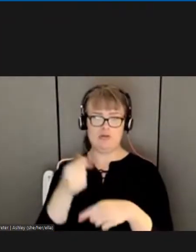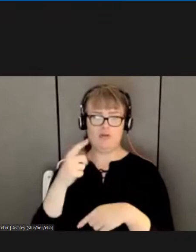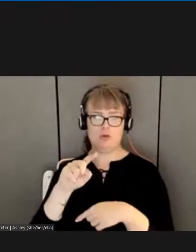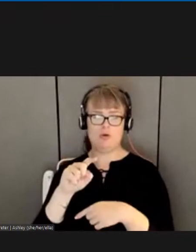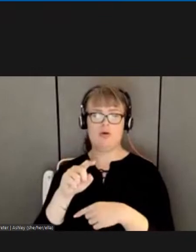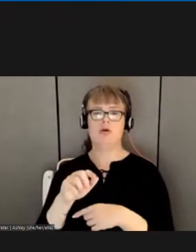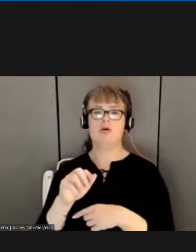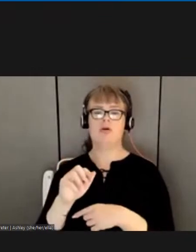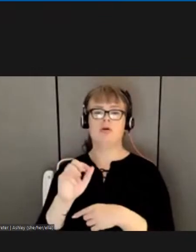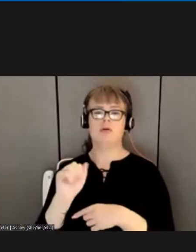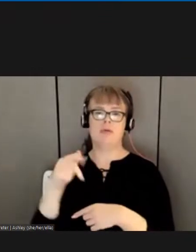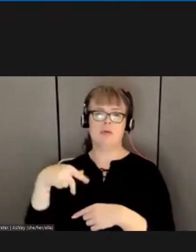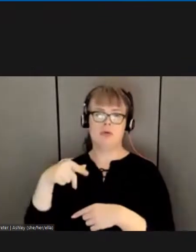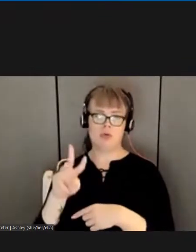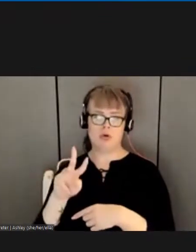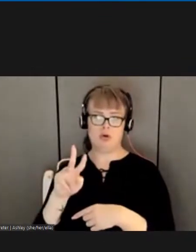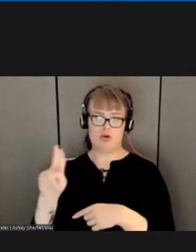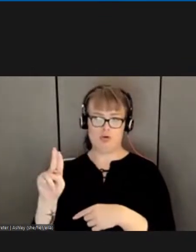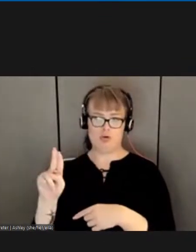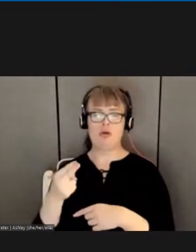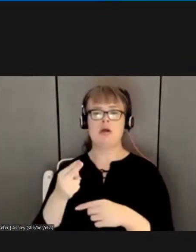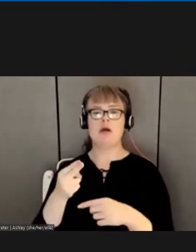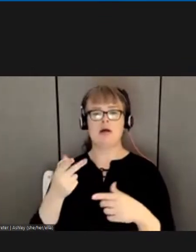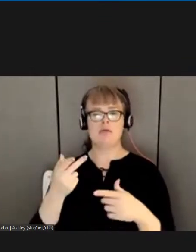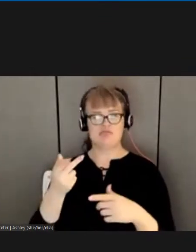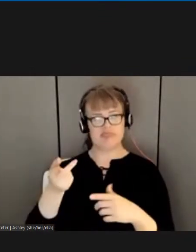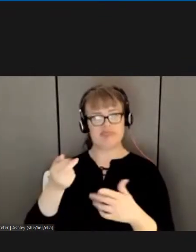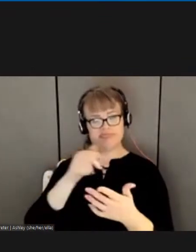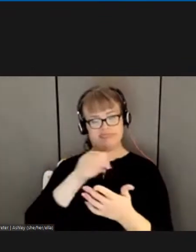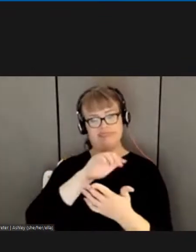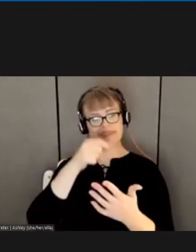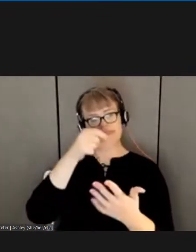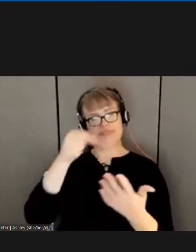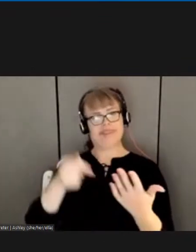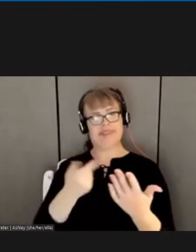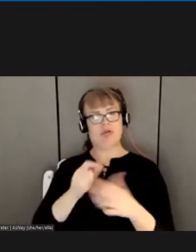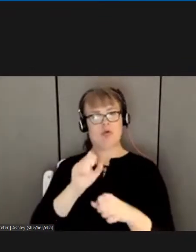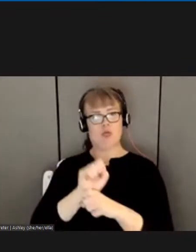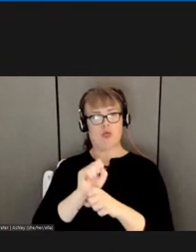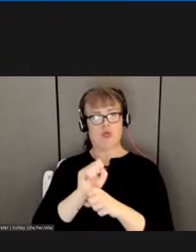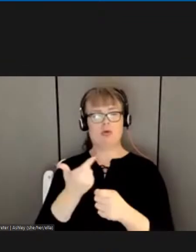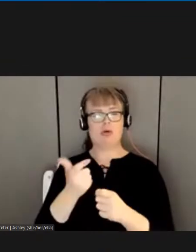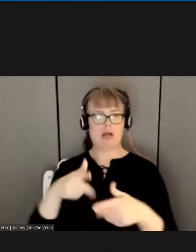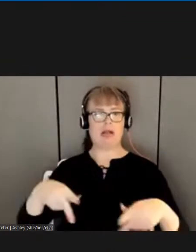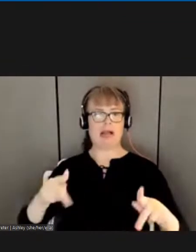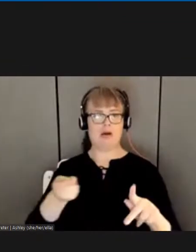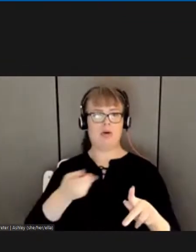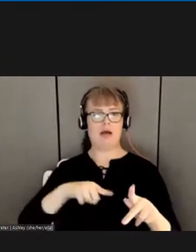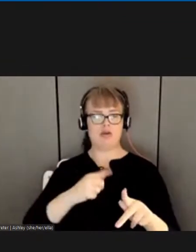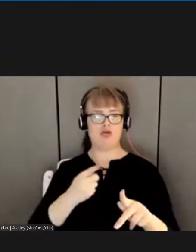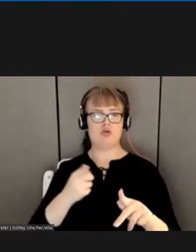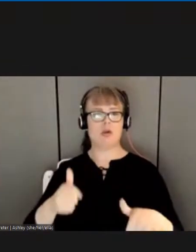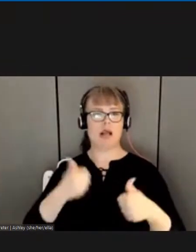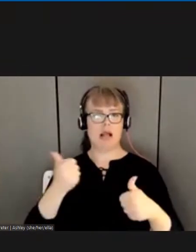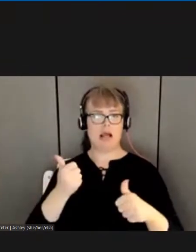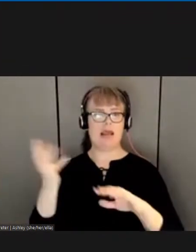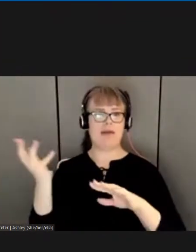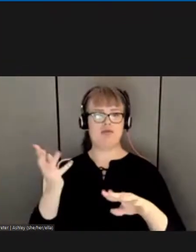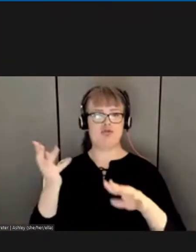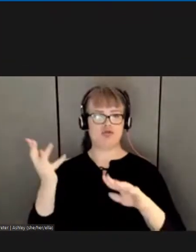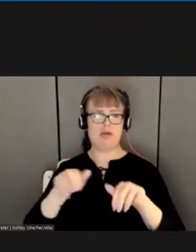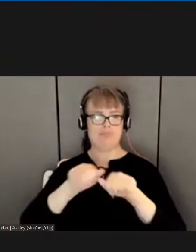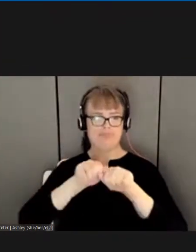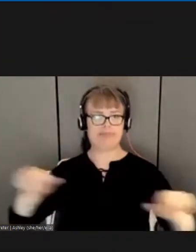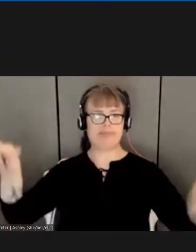live stream this on whatever live streaming events we have and making it available to you on the apw web page